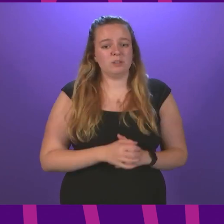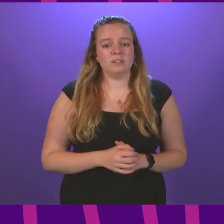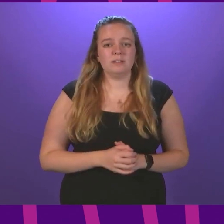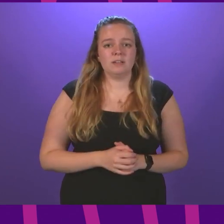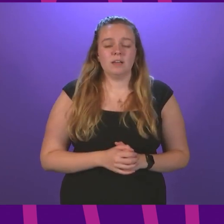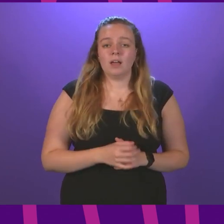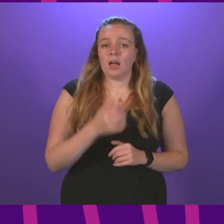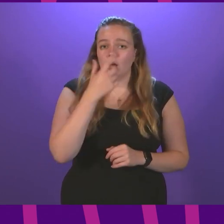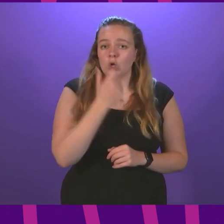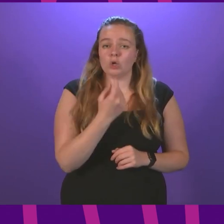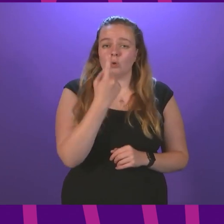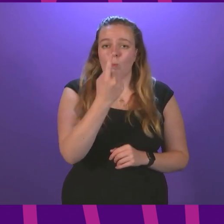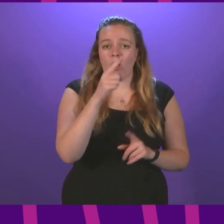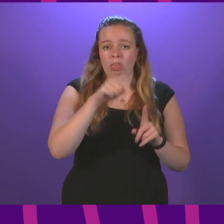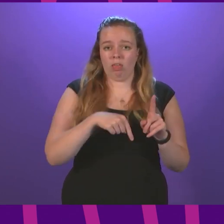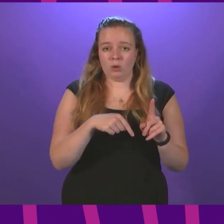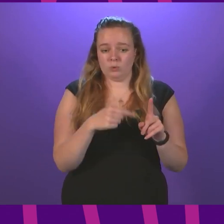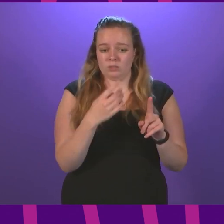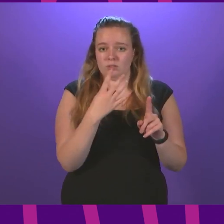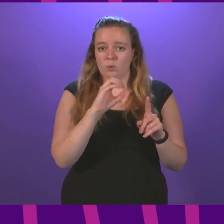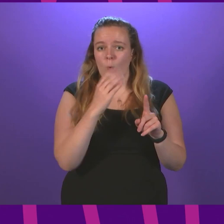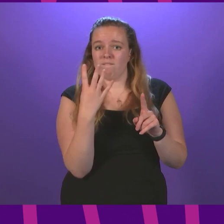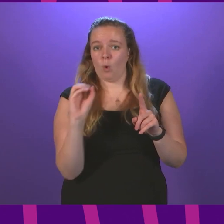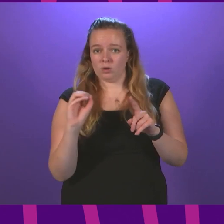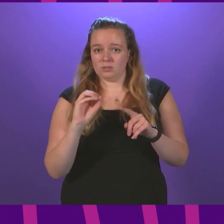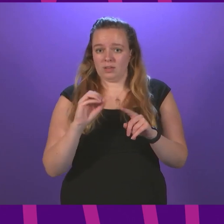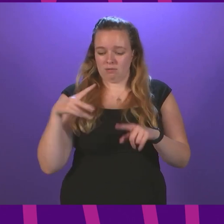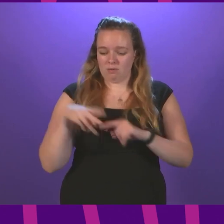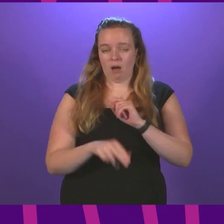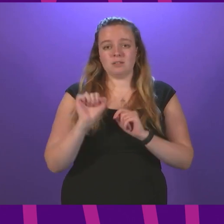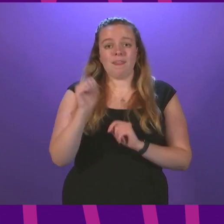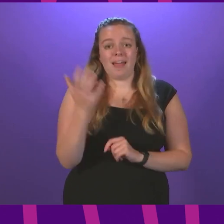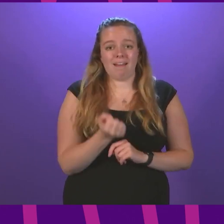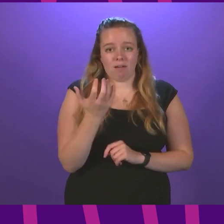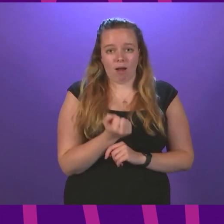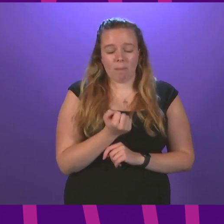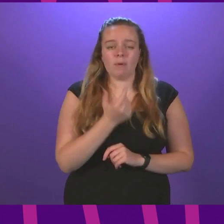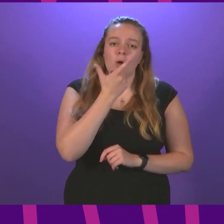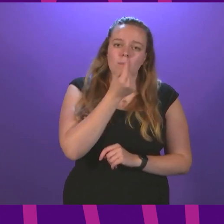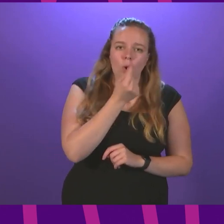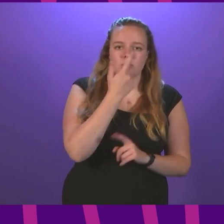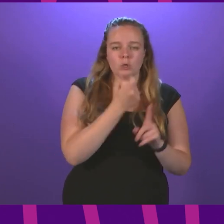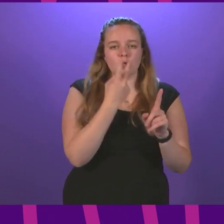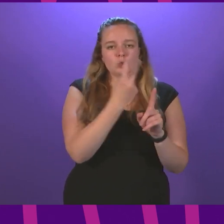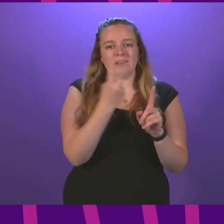could mean £1,040 cut to their income. It could mean £22